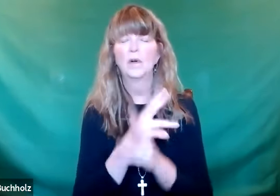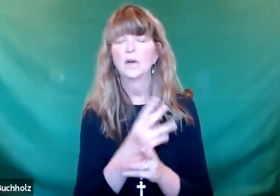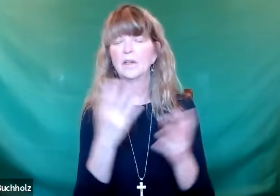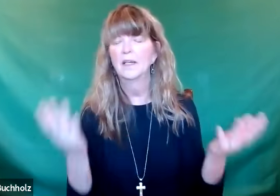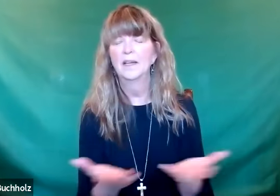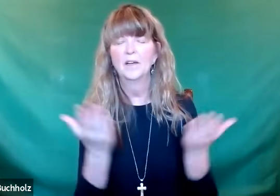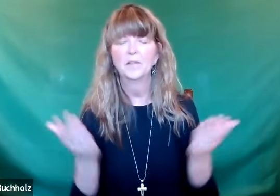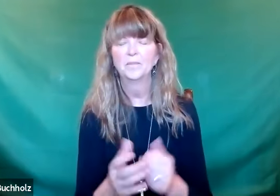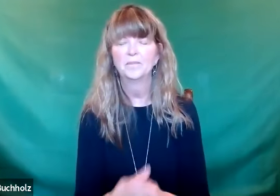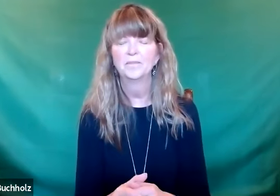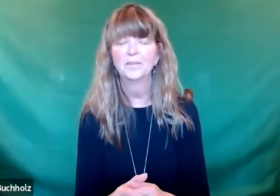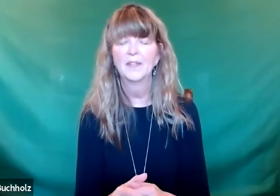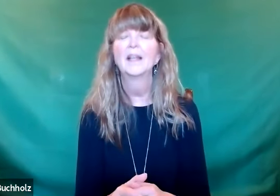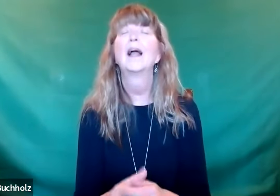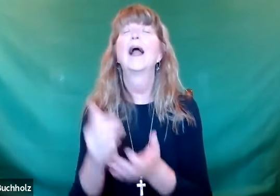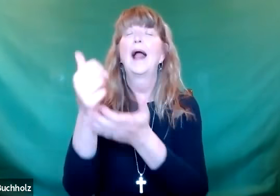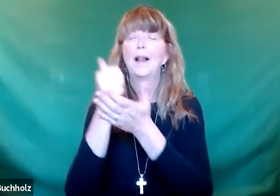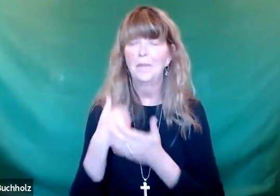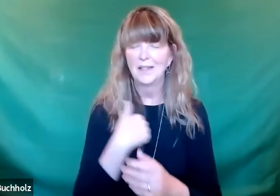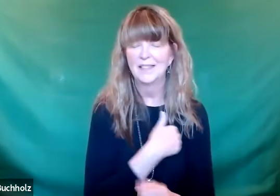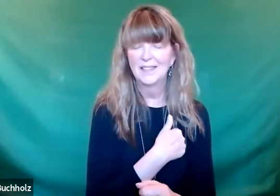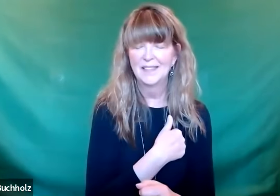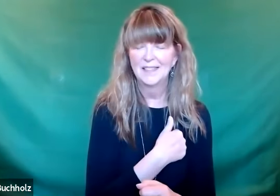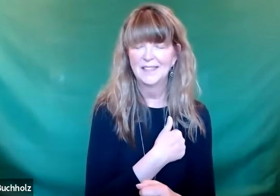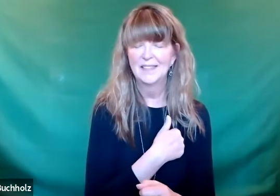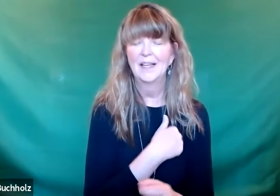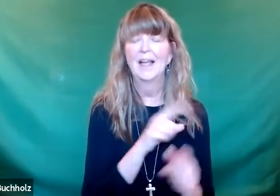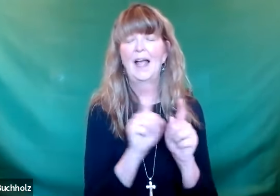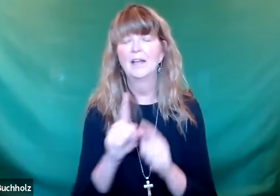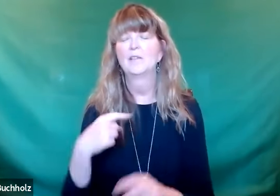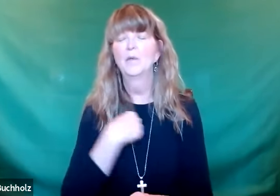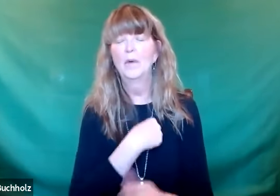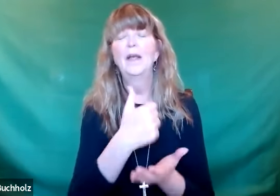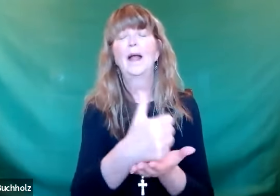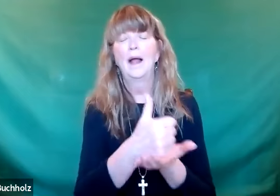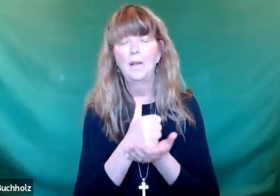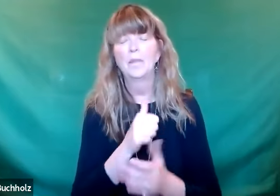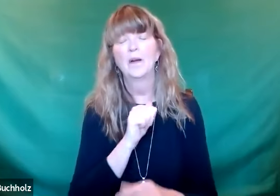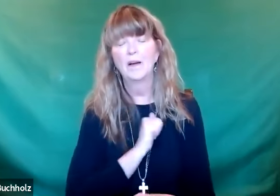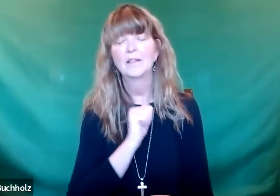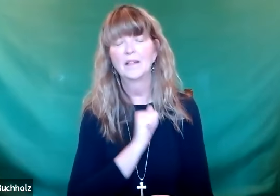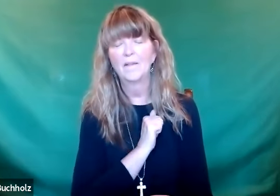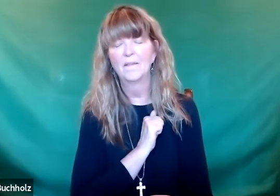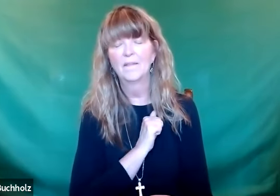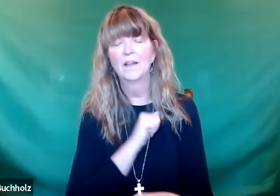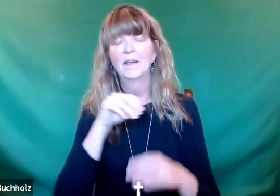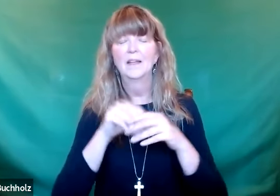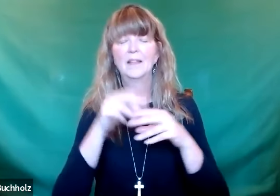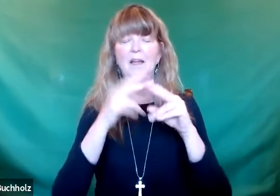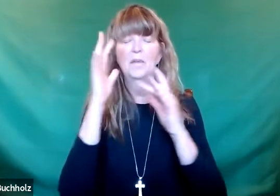light of Christ throughout the world that we're in. Lord, help us as we help